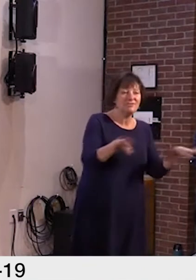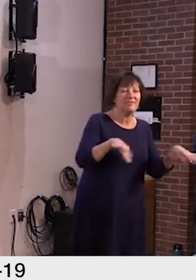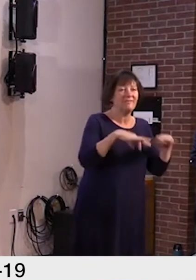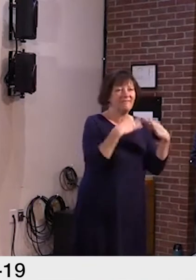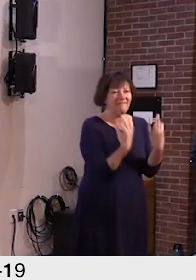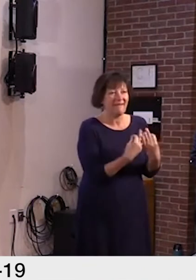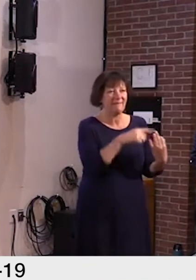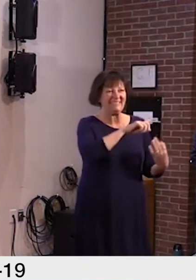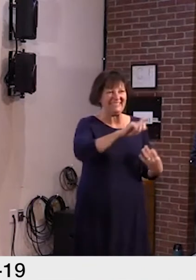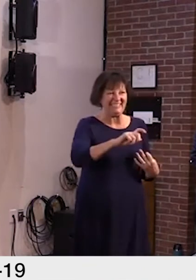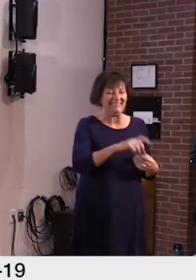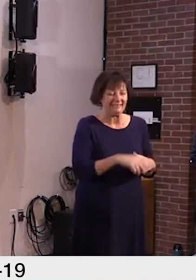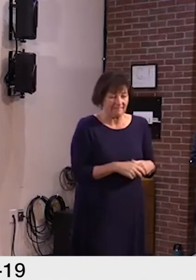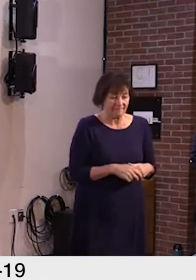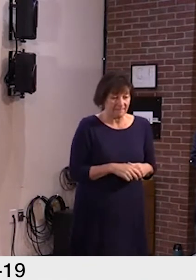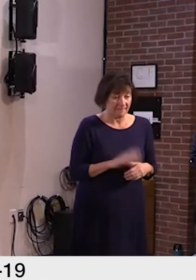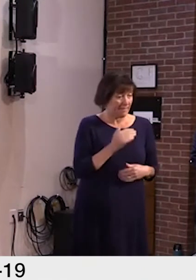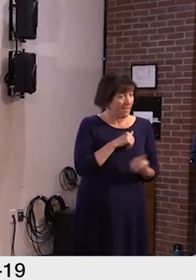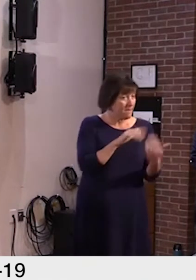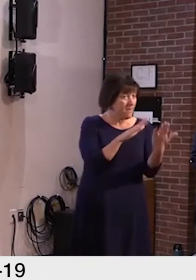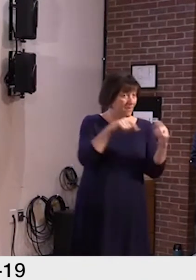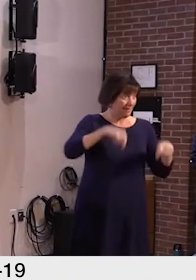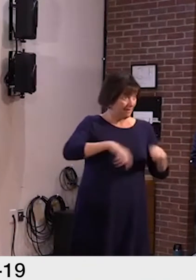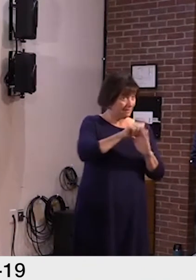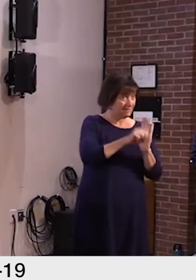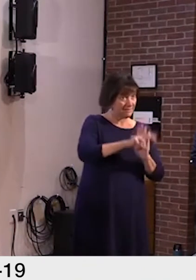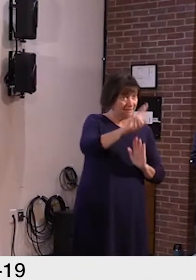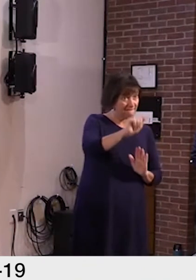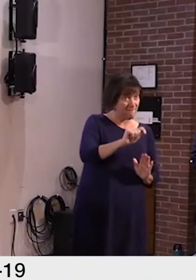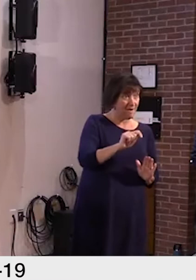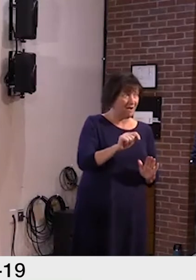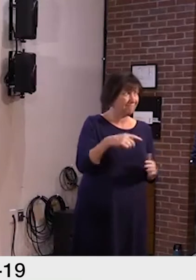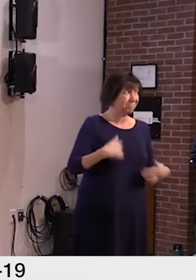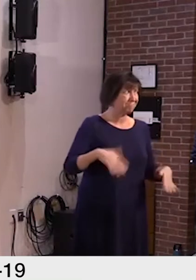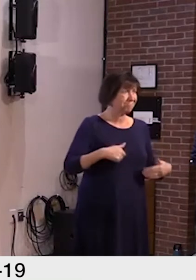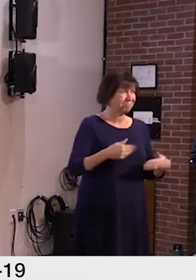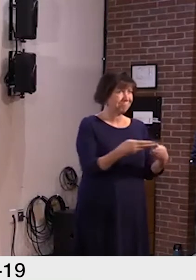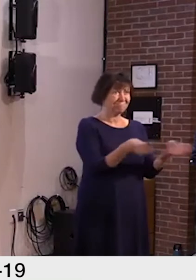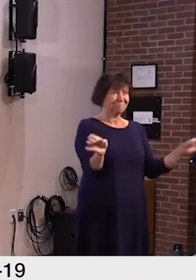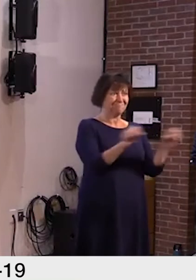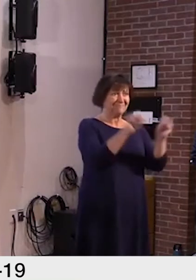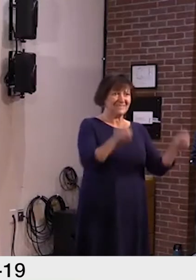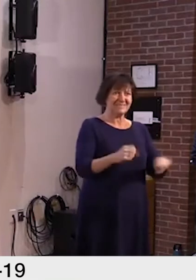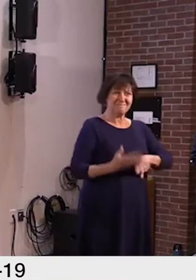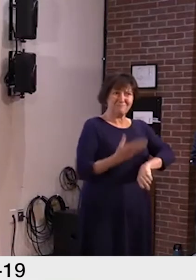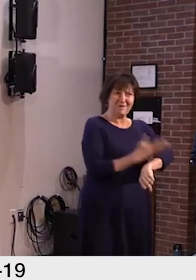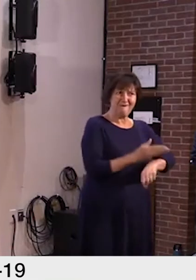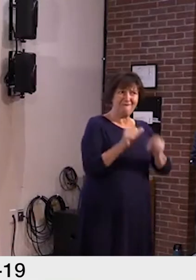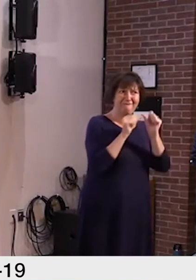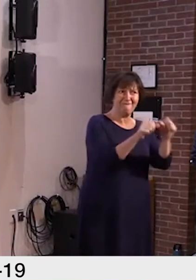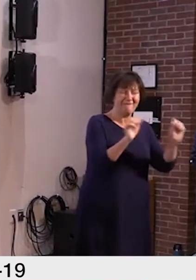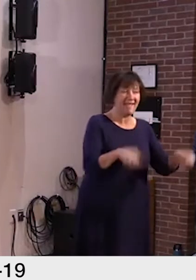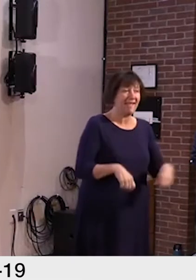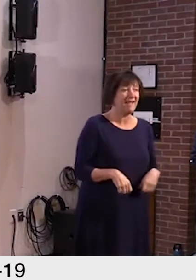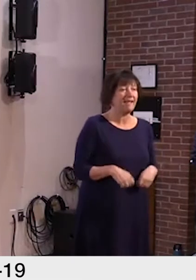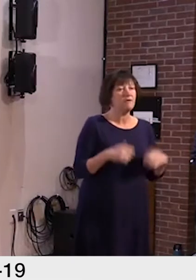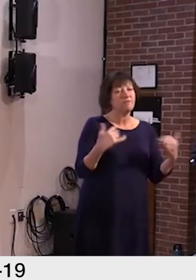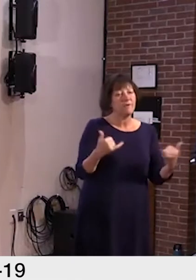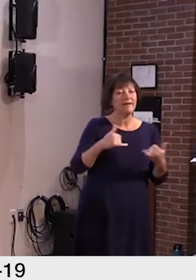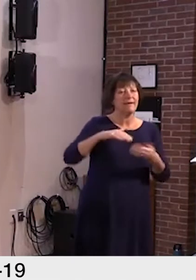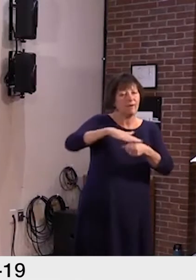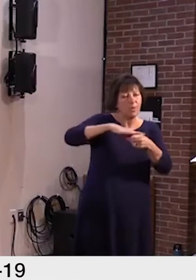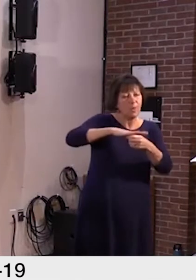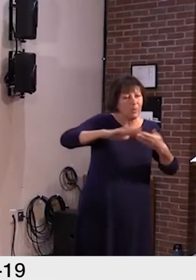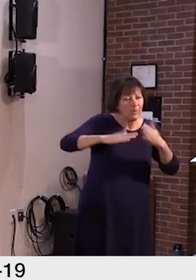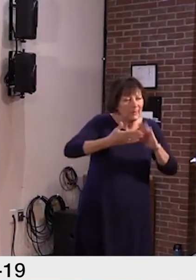approach that Vermont has taken can also in so many ways strengthen the overall system. By working with existing providers and local